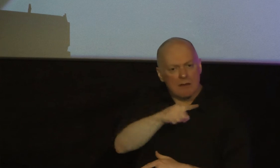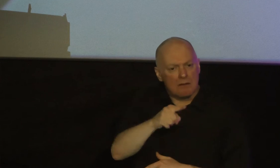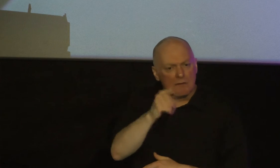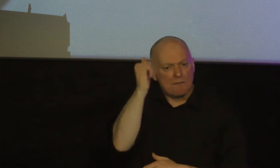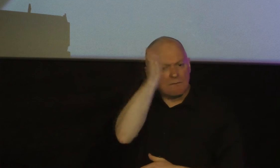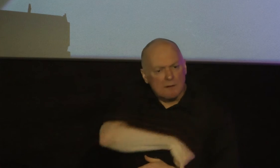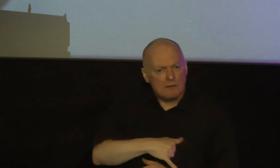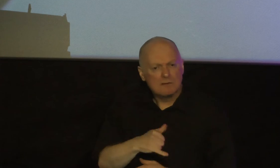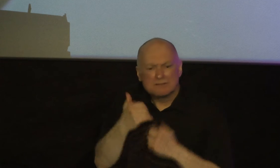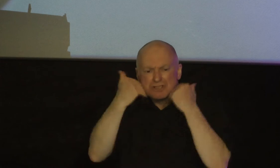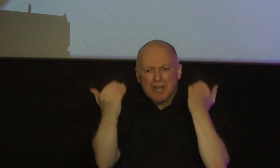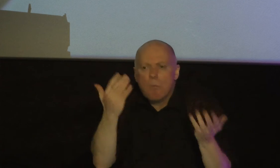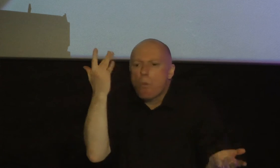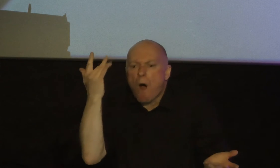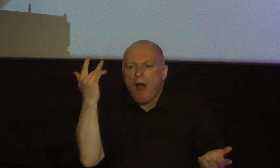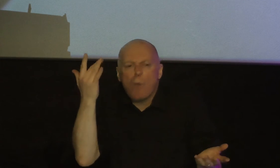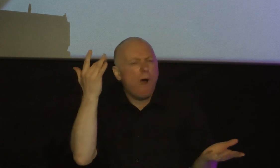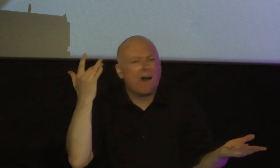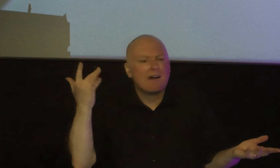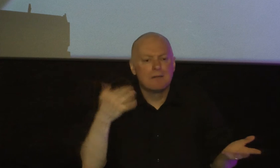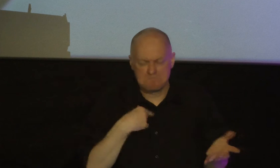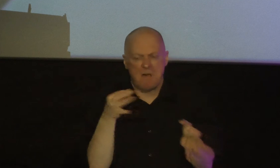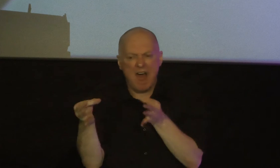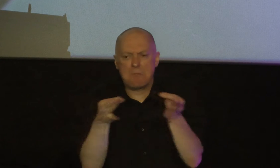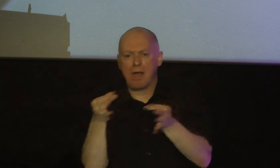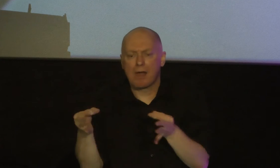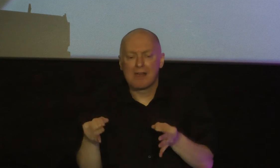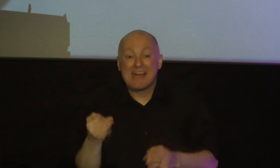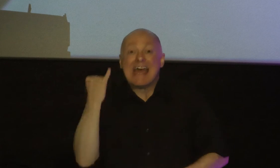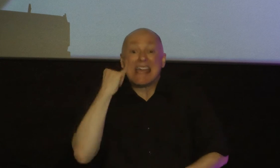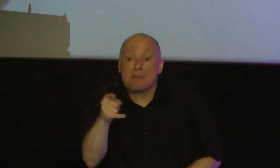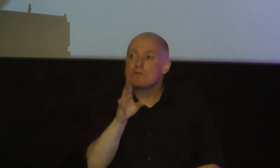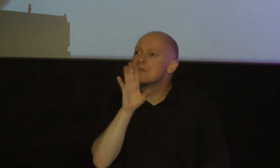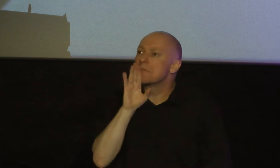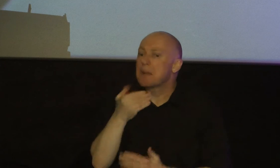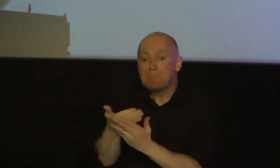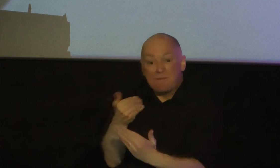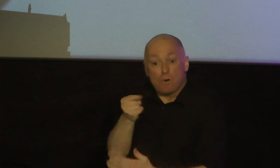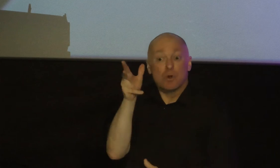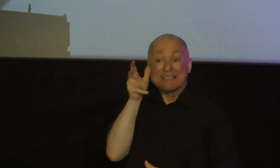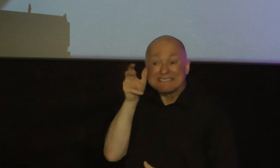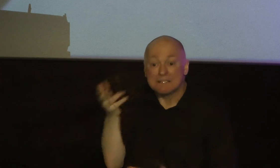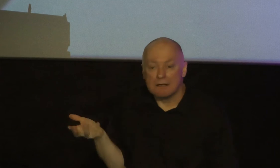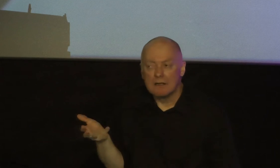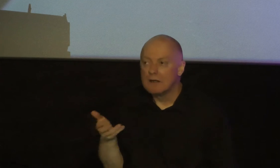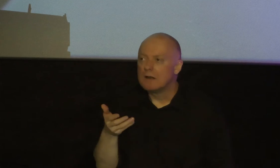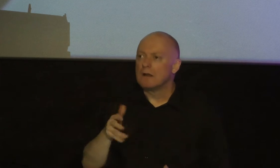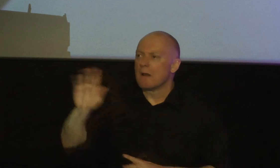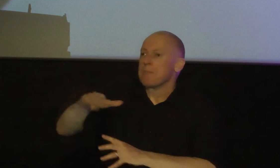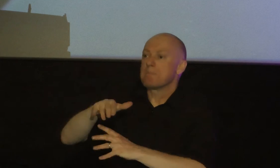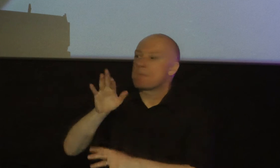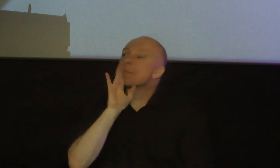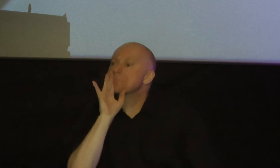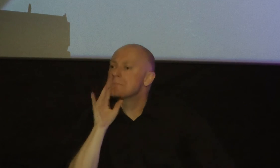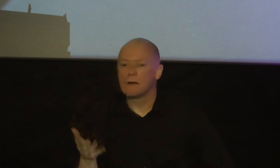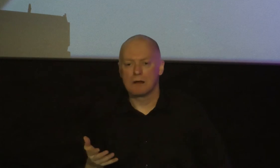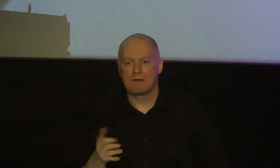why write these things down now to speak before listening write this down to speak before listening is foolish because it